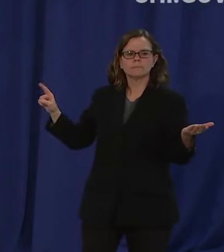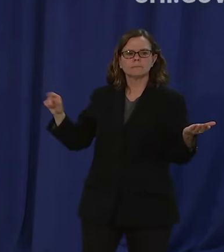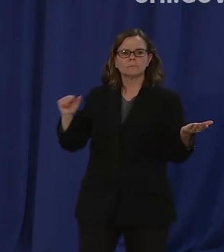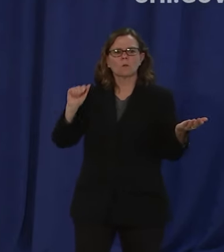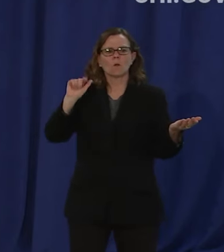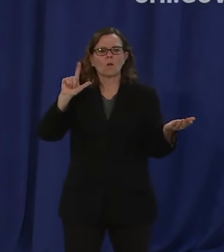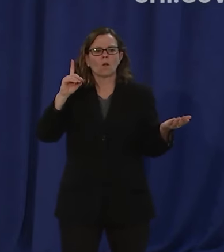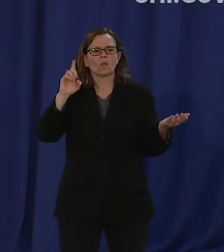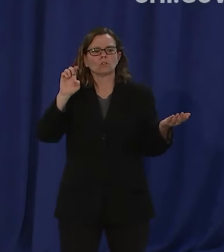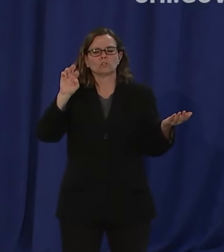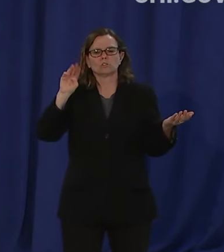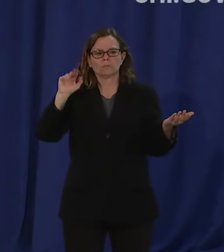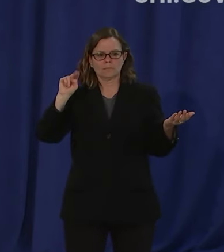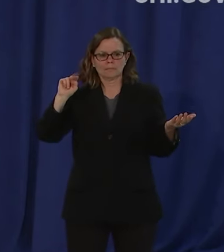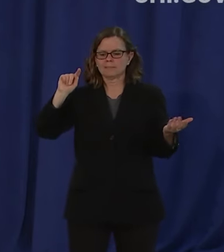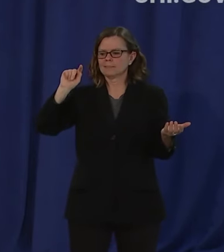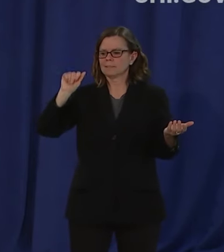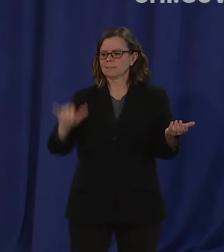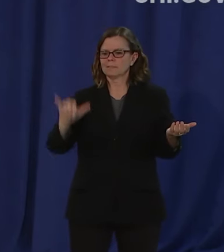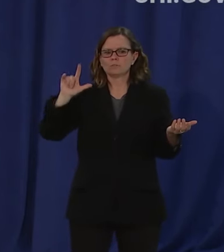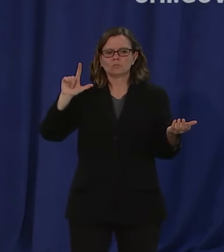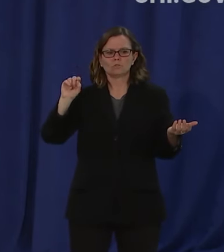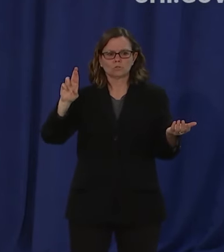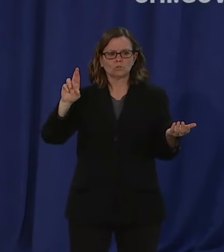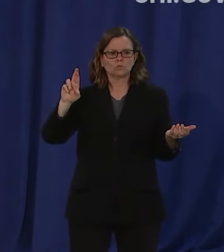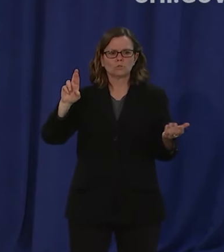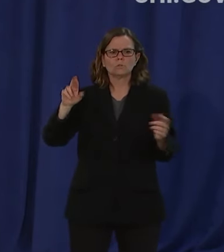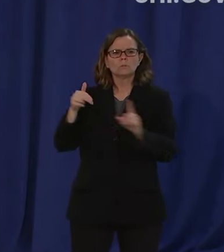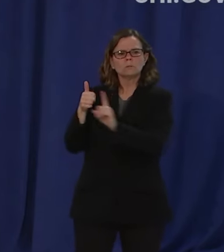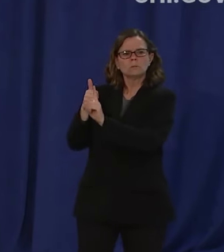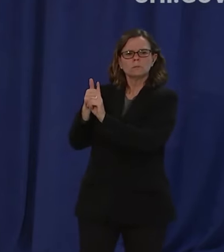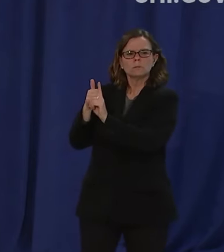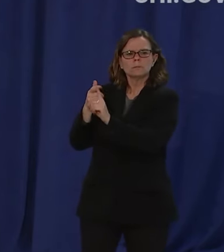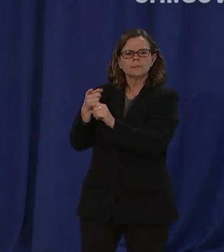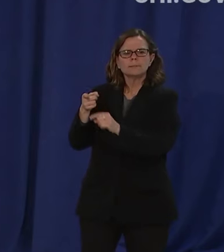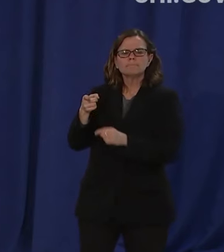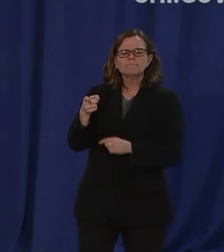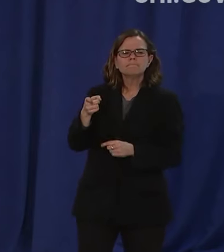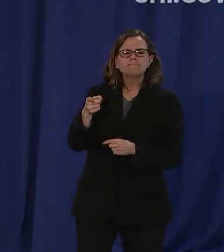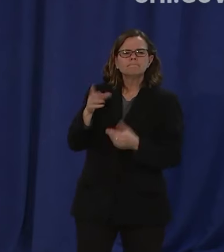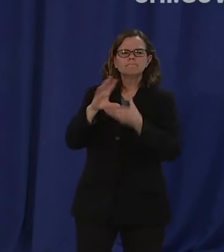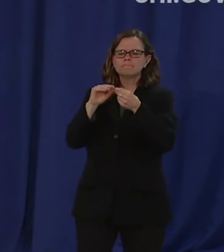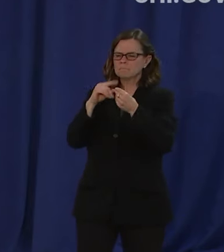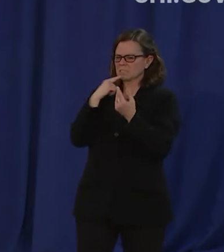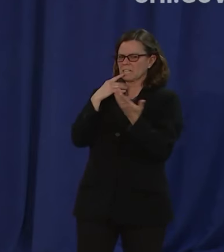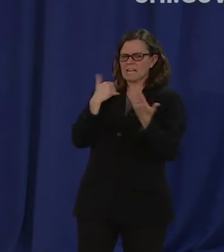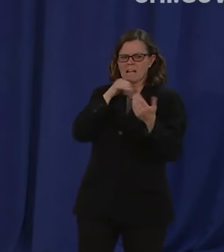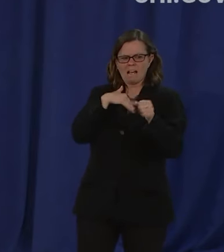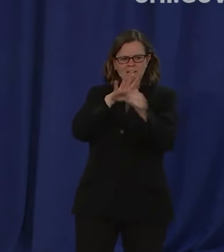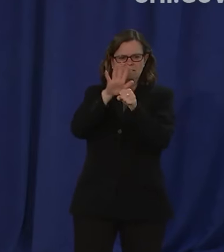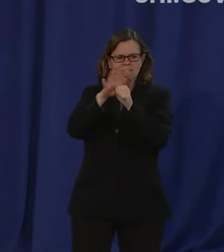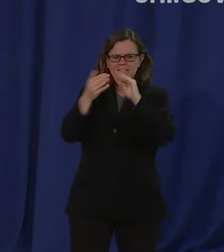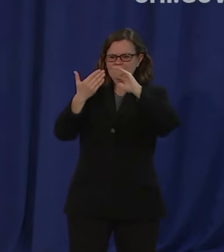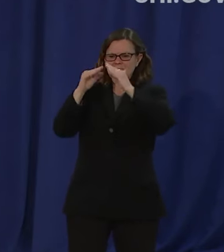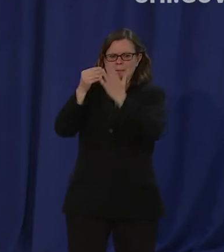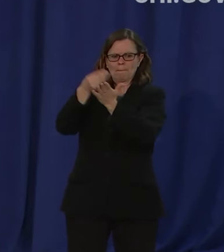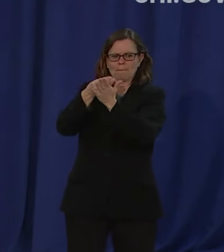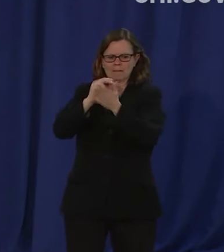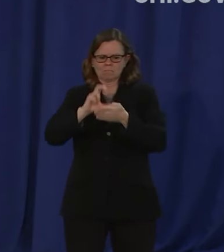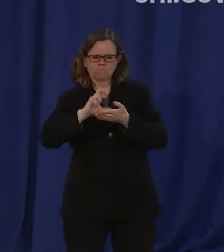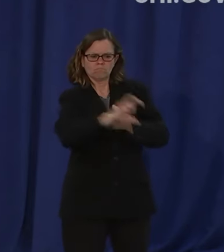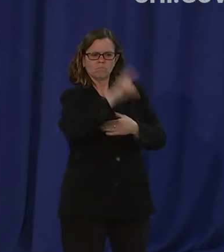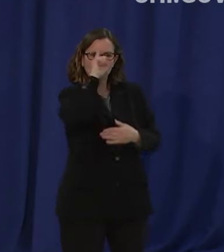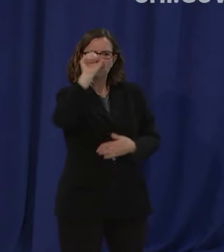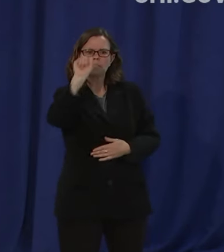comes from inadequate sitting funding for coronavirus testing on the south and west sides as well as inadequate financial